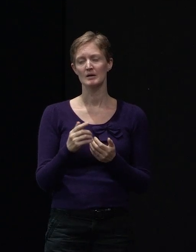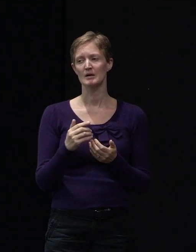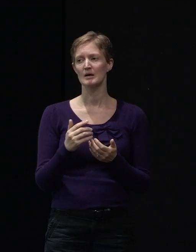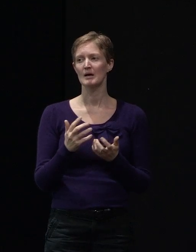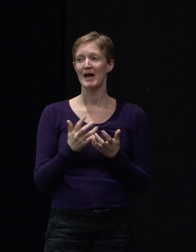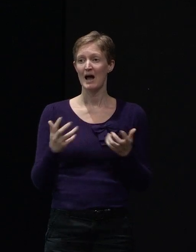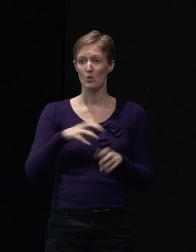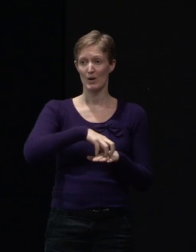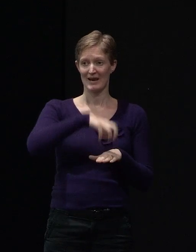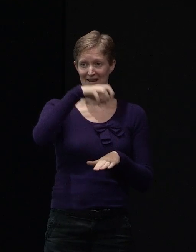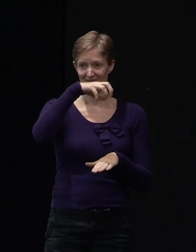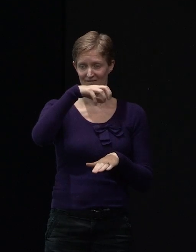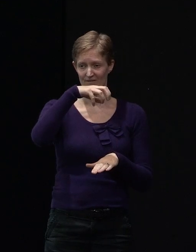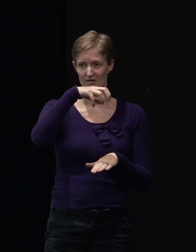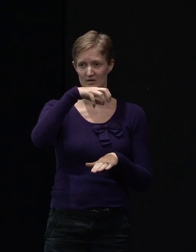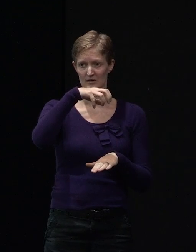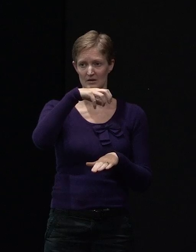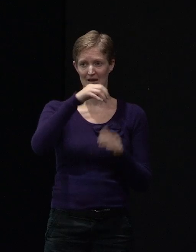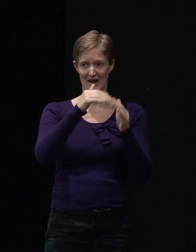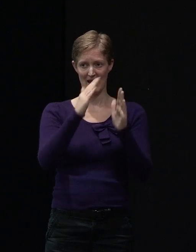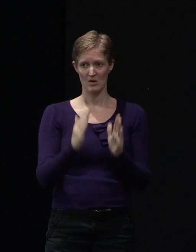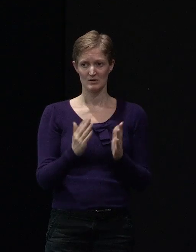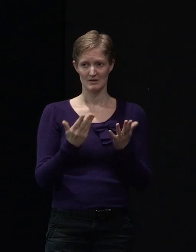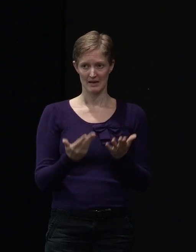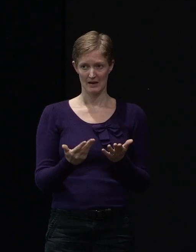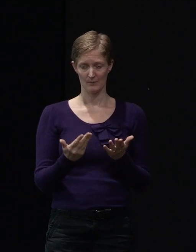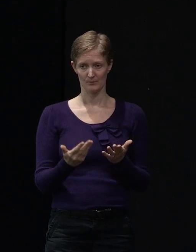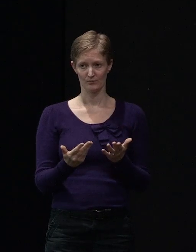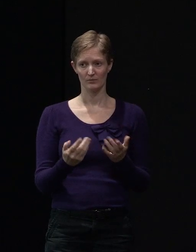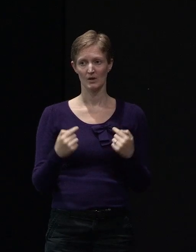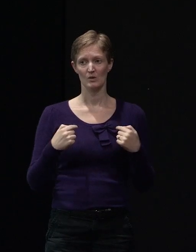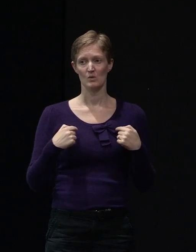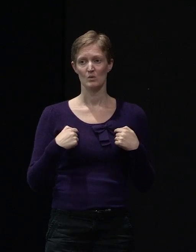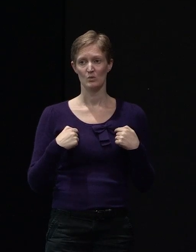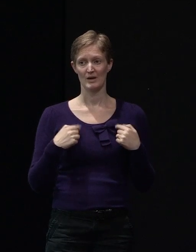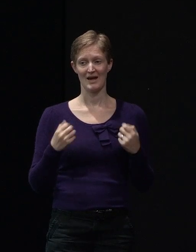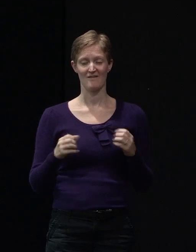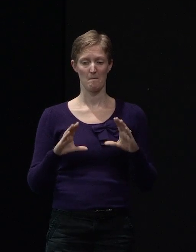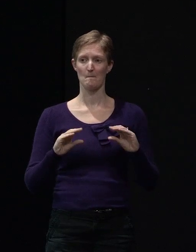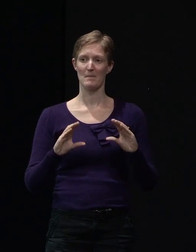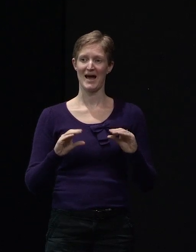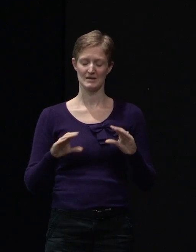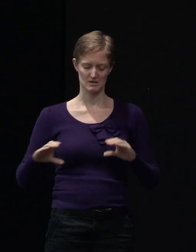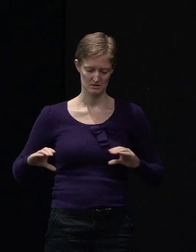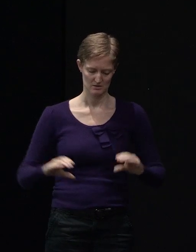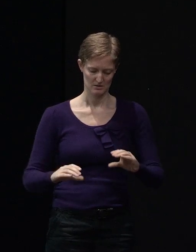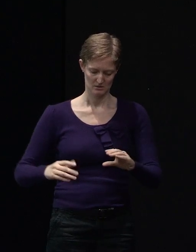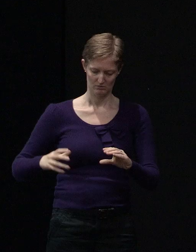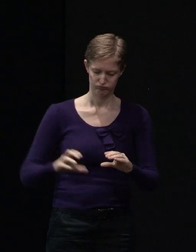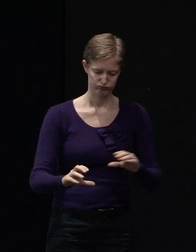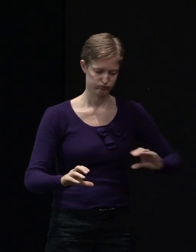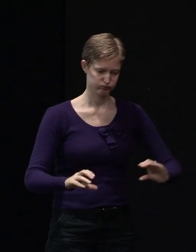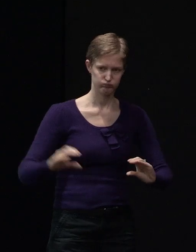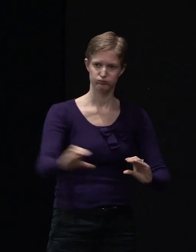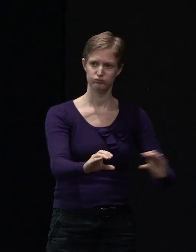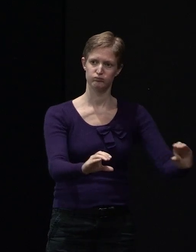companies have poured these concrete pads underneath your house all the way around, they've lifted the house up to level,